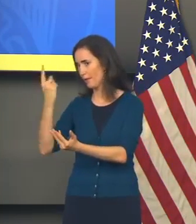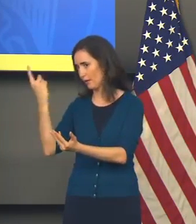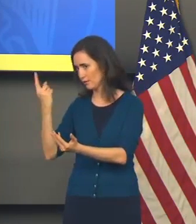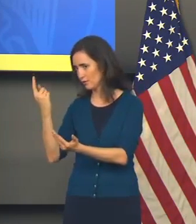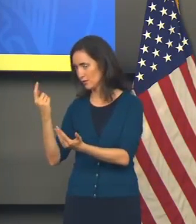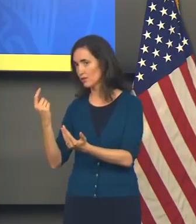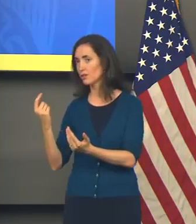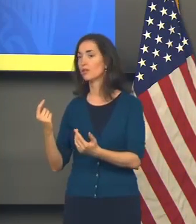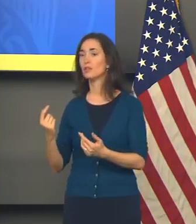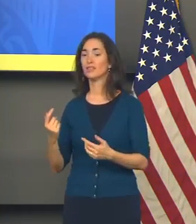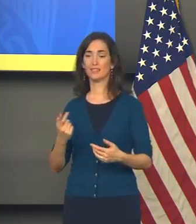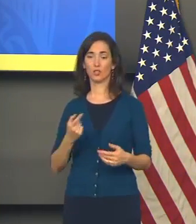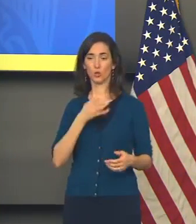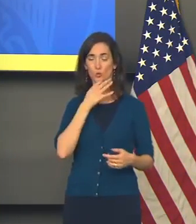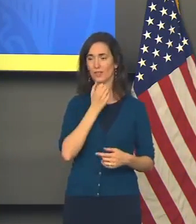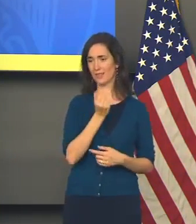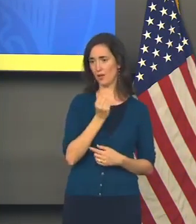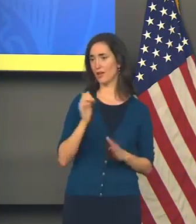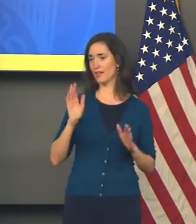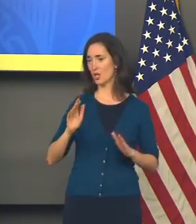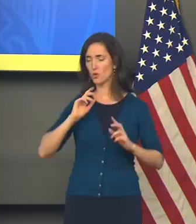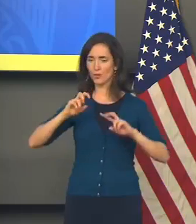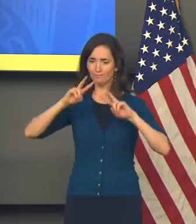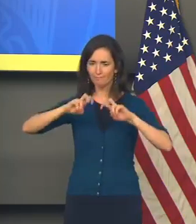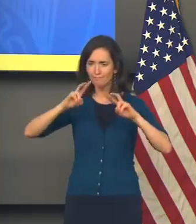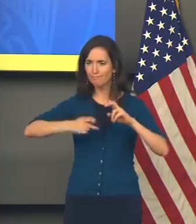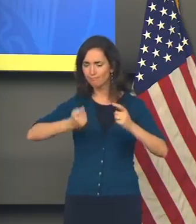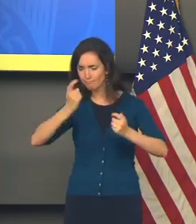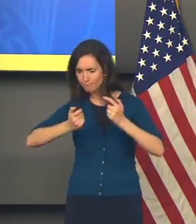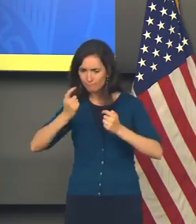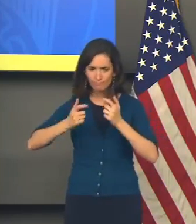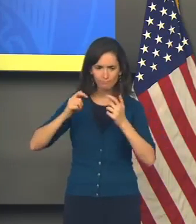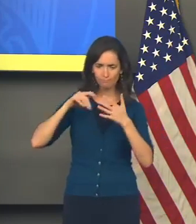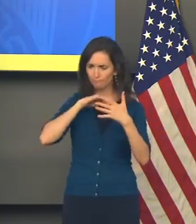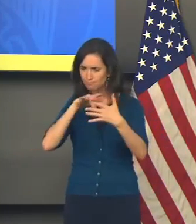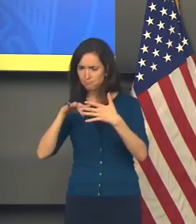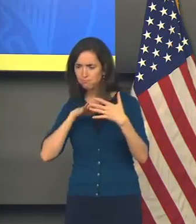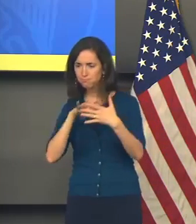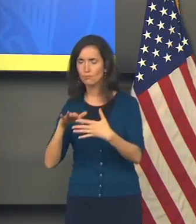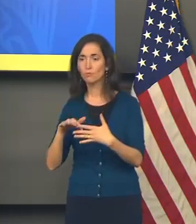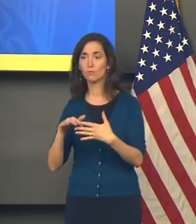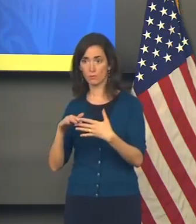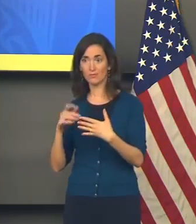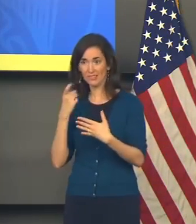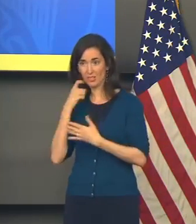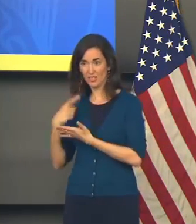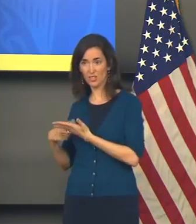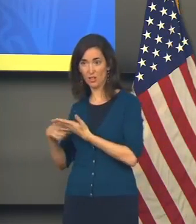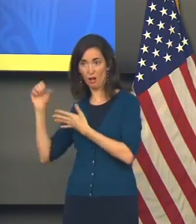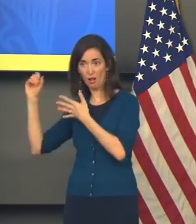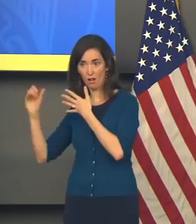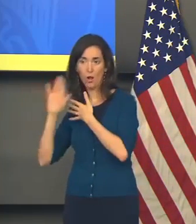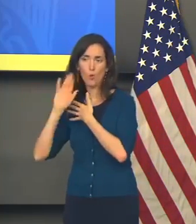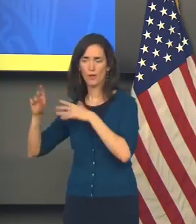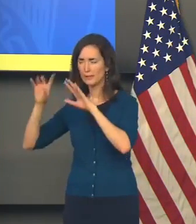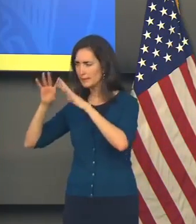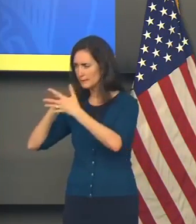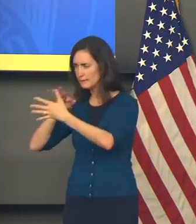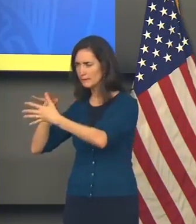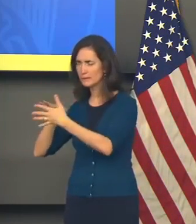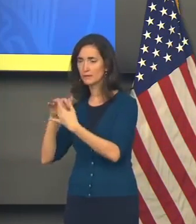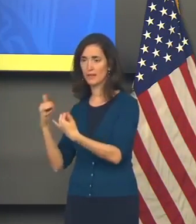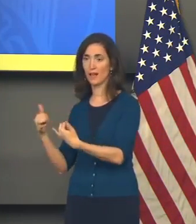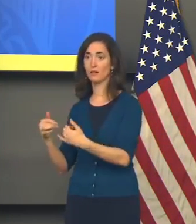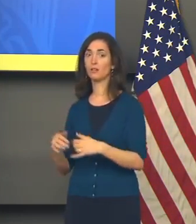We're going to be spending the weekend pouring through the data, doing the work that we just laid out. Because, quite frankly,